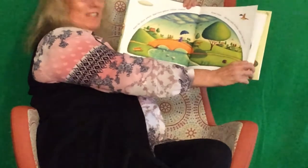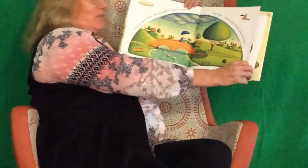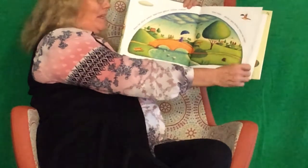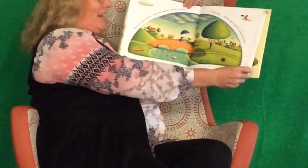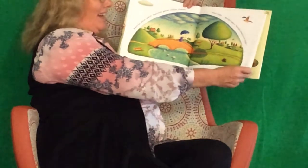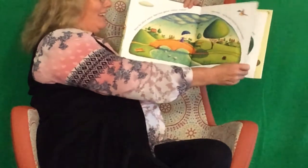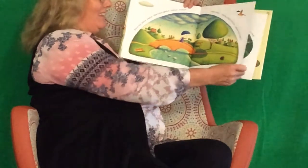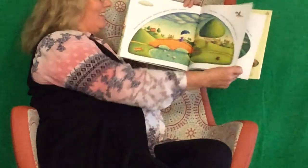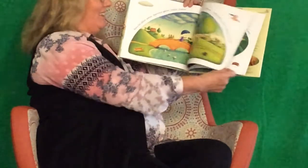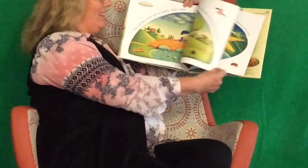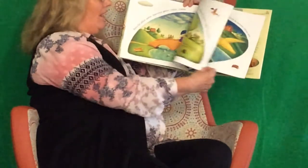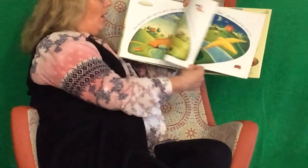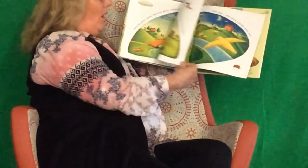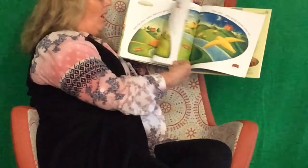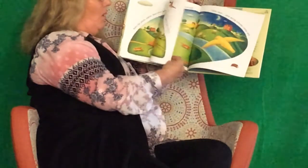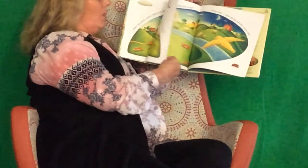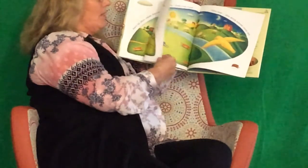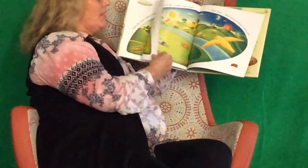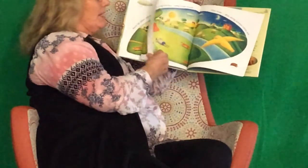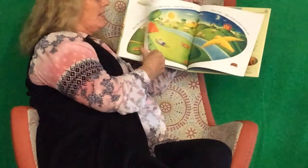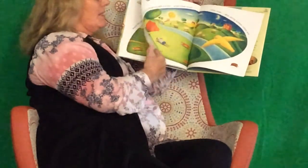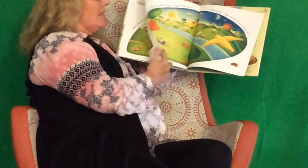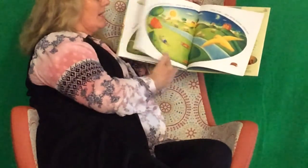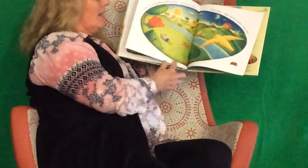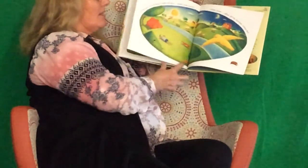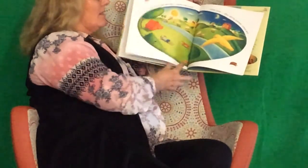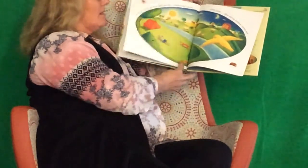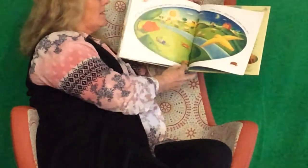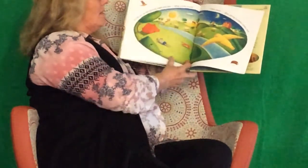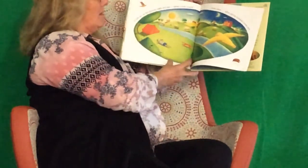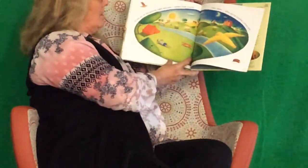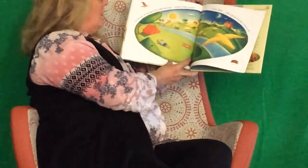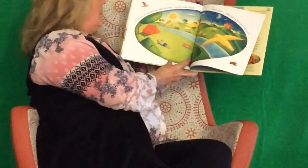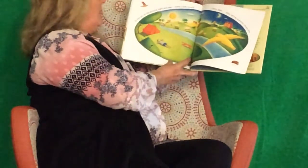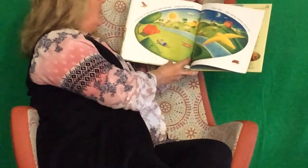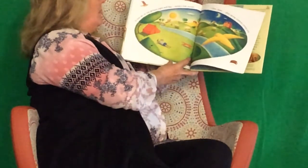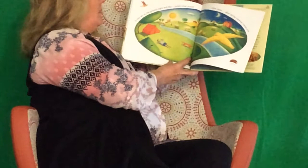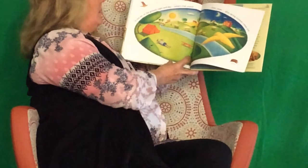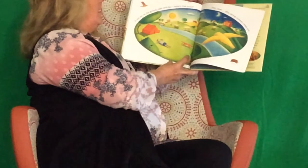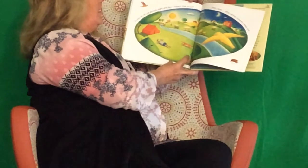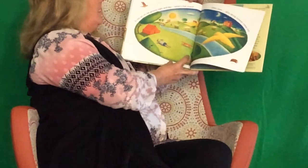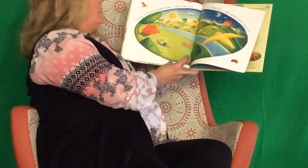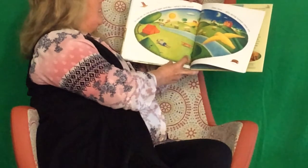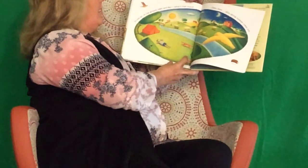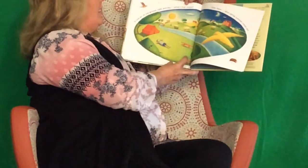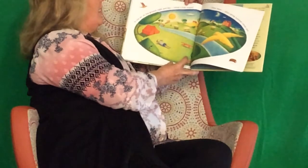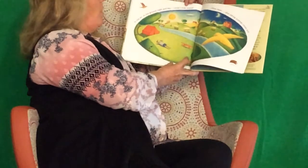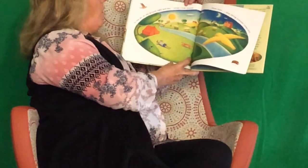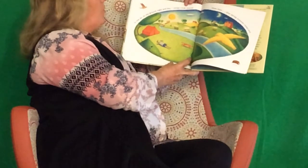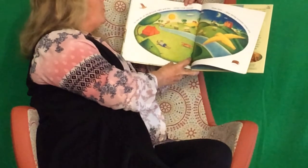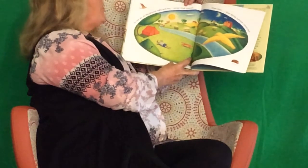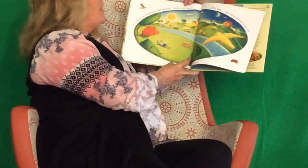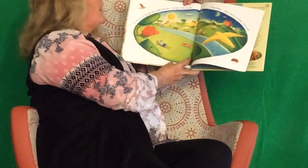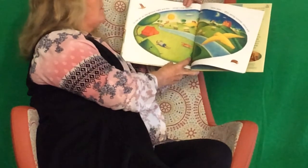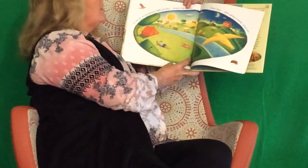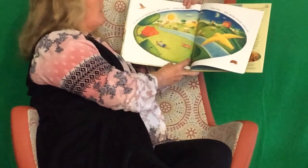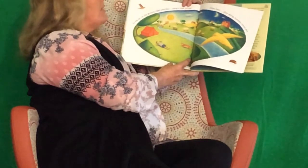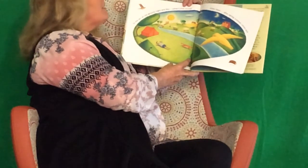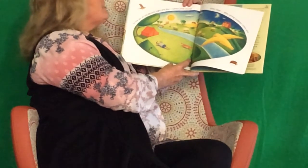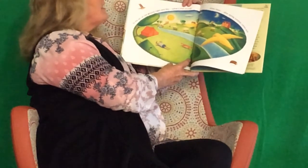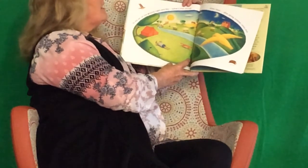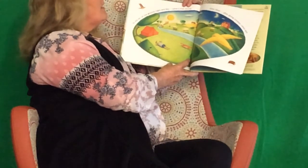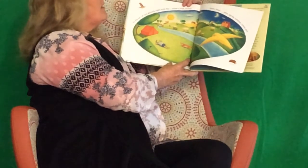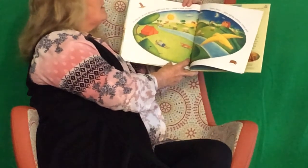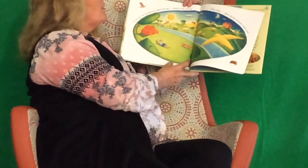has just begun. What season's next? In the air, on the ground,